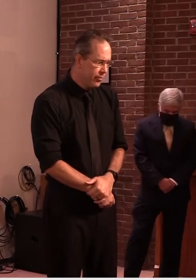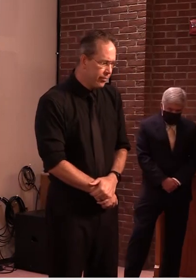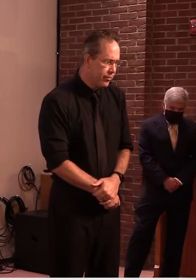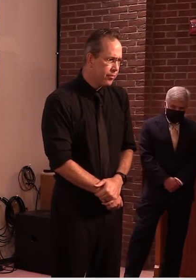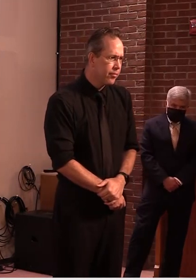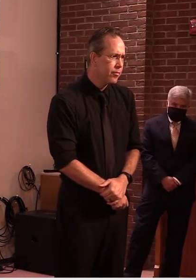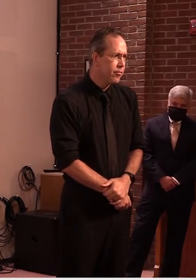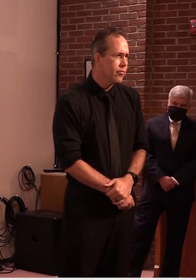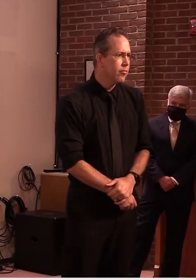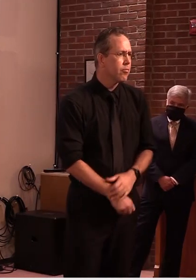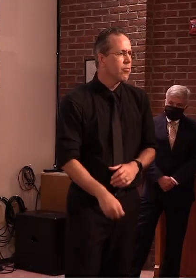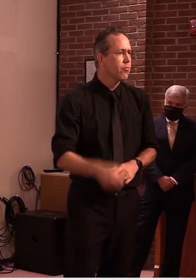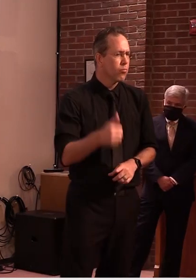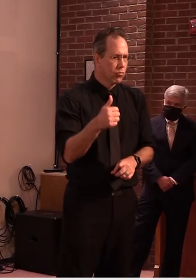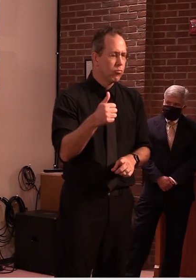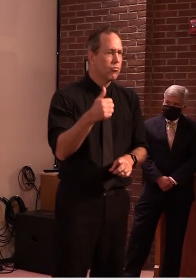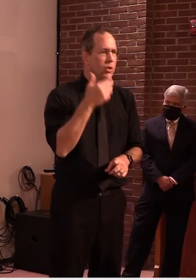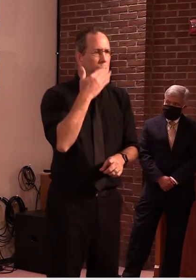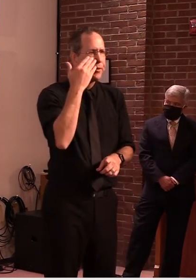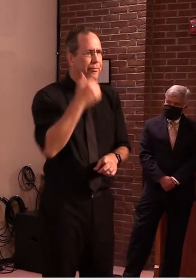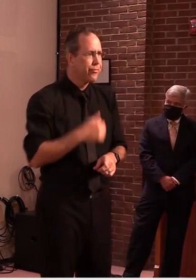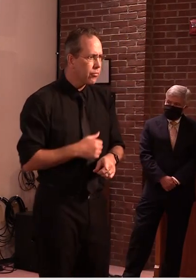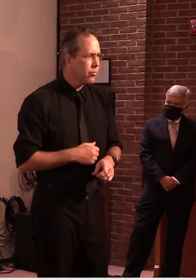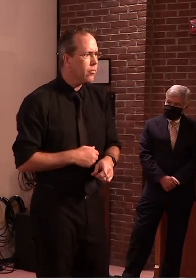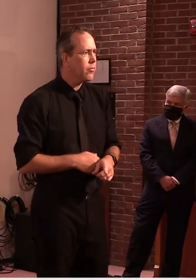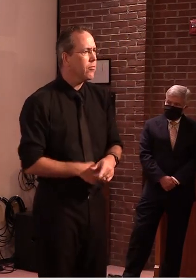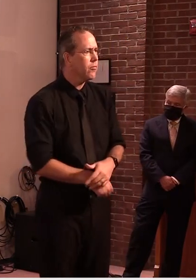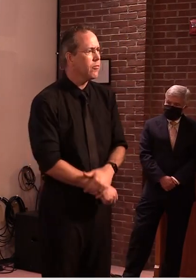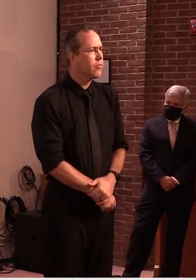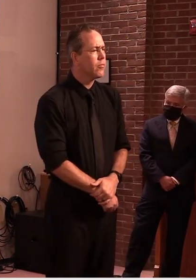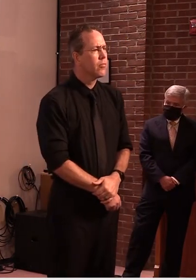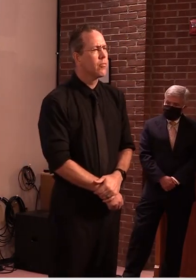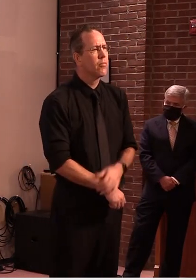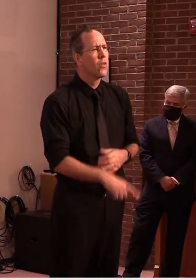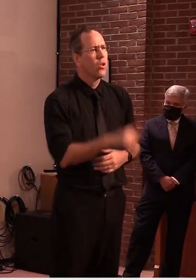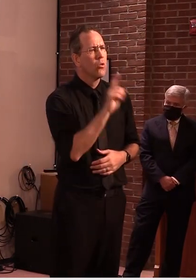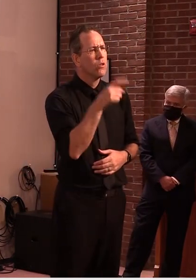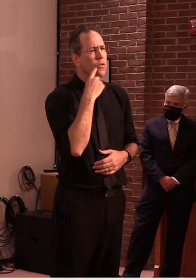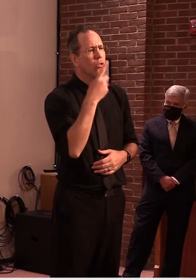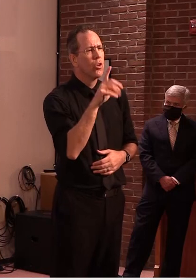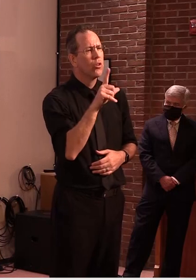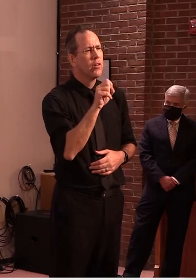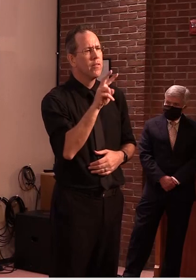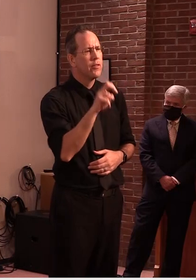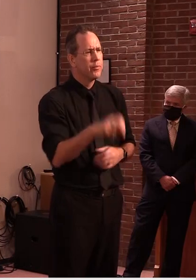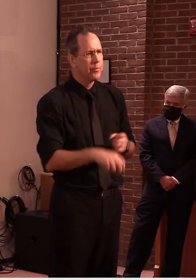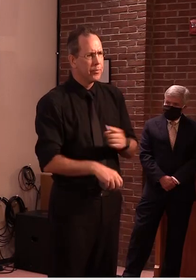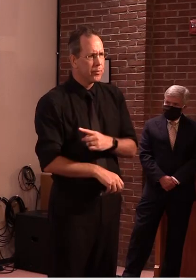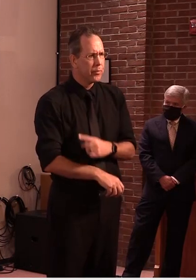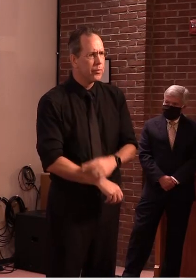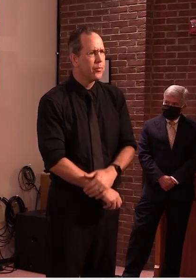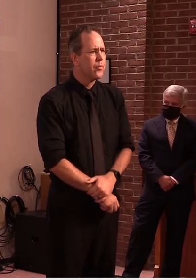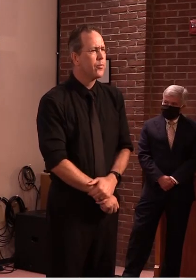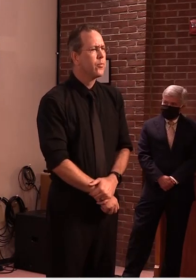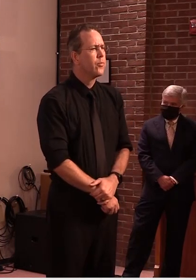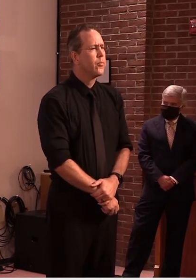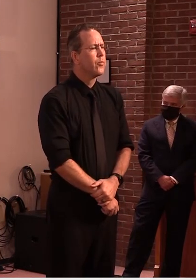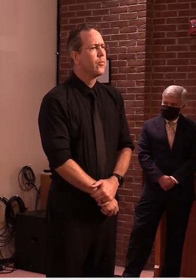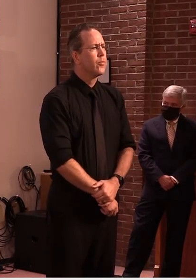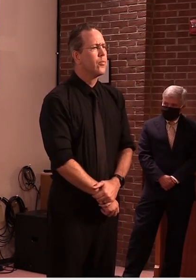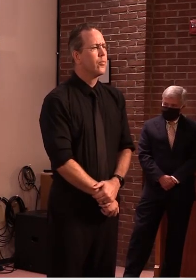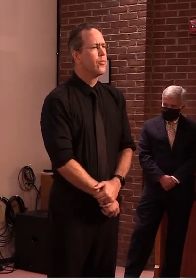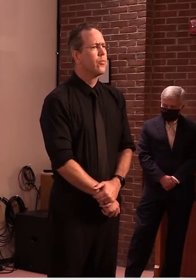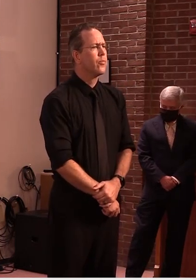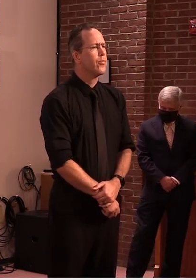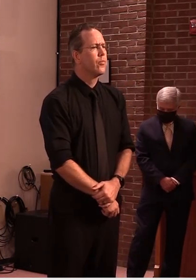good morning this question is for dr levine do you have any thoughts on the university of vermont's testing and quarantine plans and have you consulted